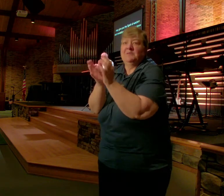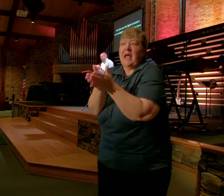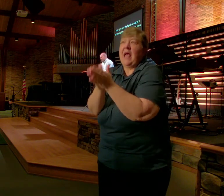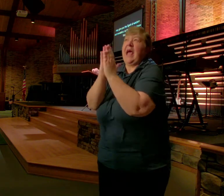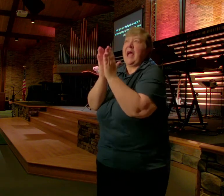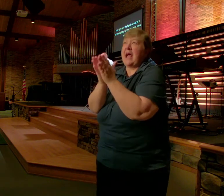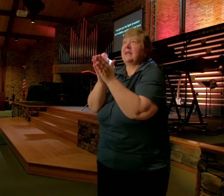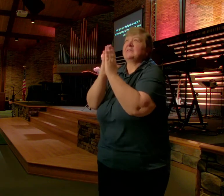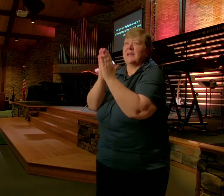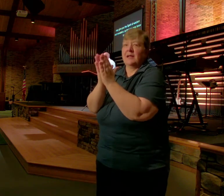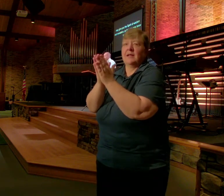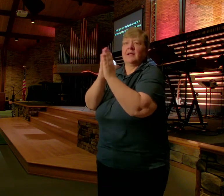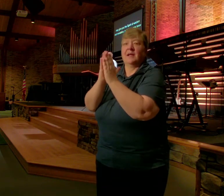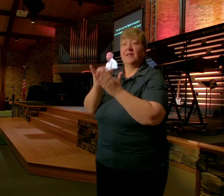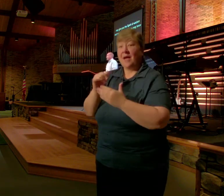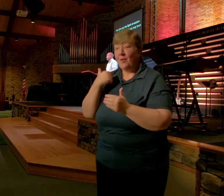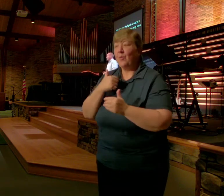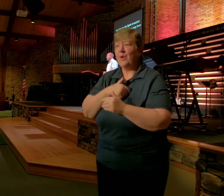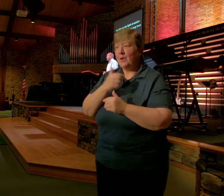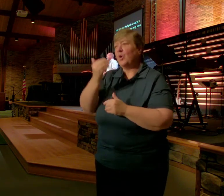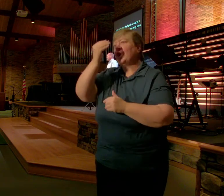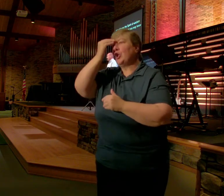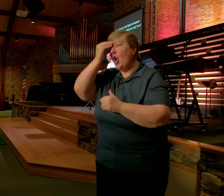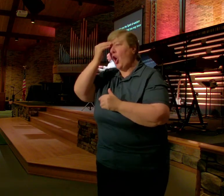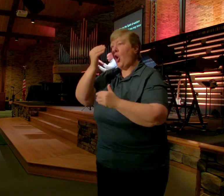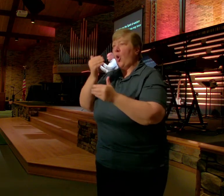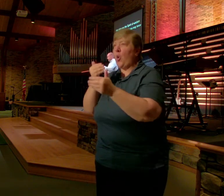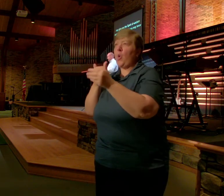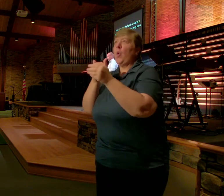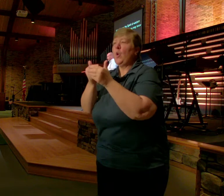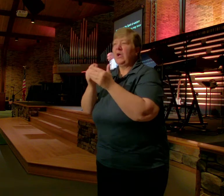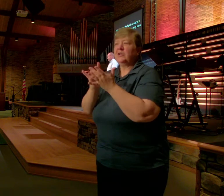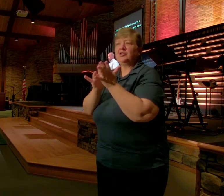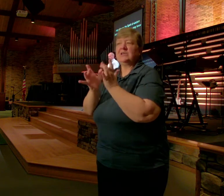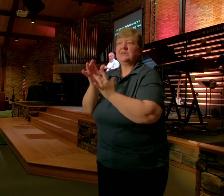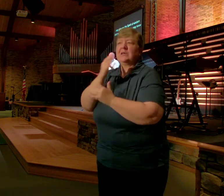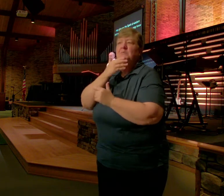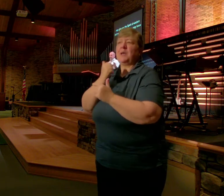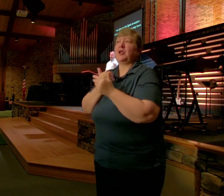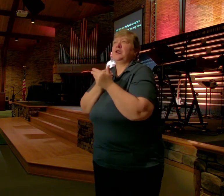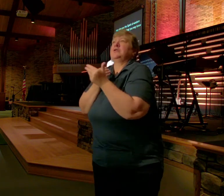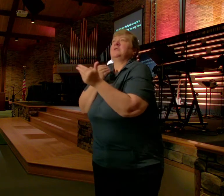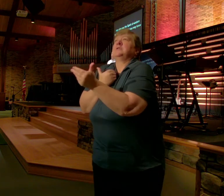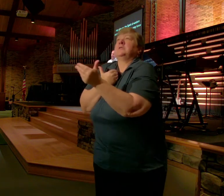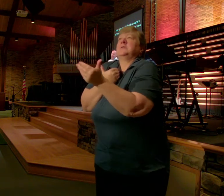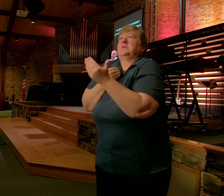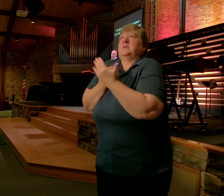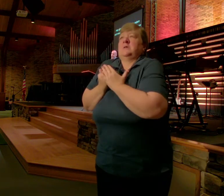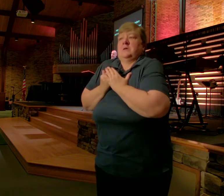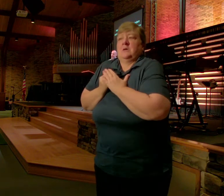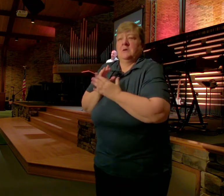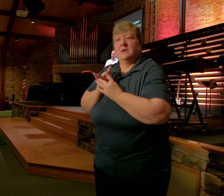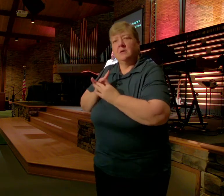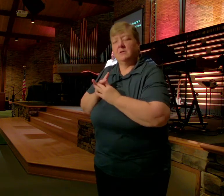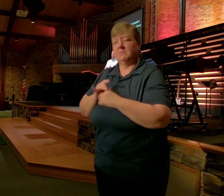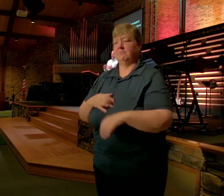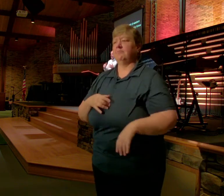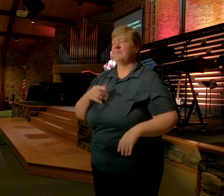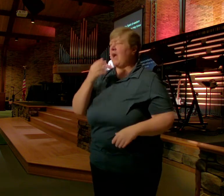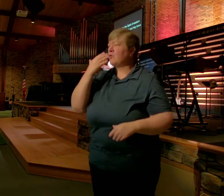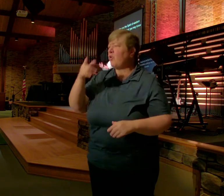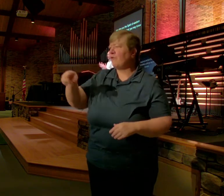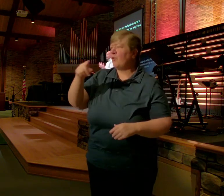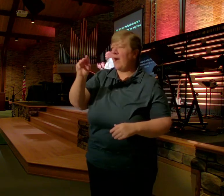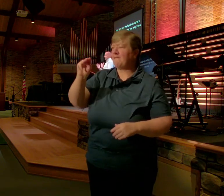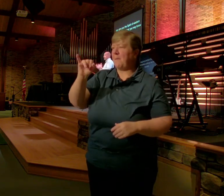Jesus better I don't know if you have A mission statement For your life About 30-35 years ago A very